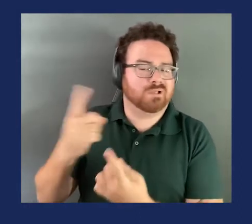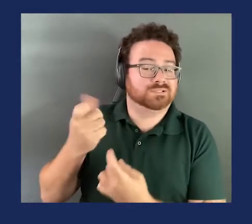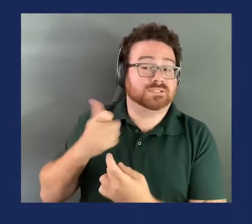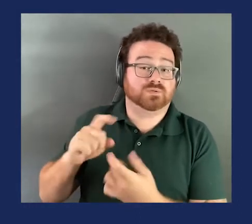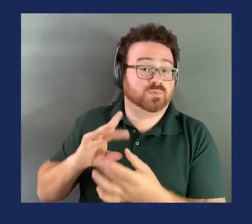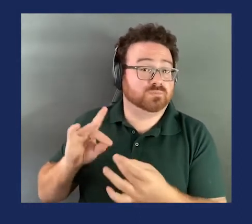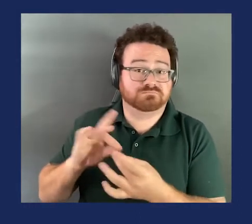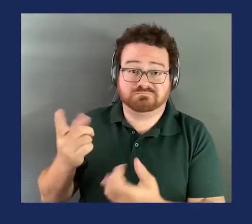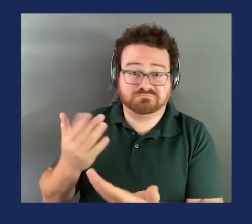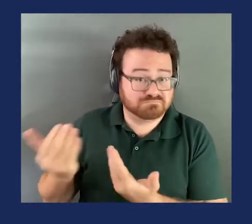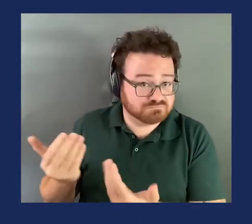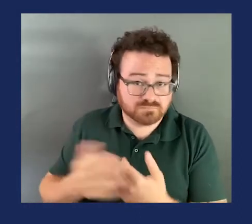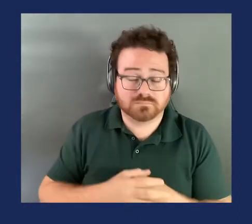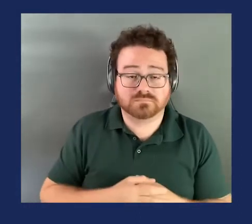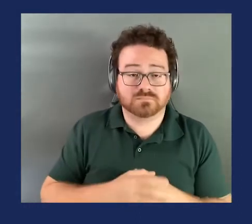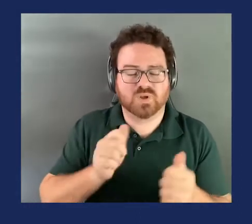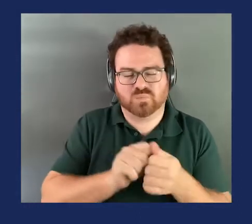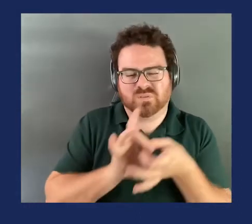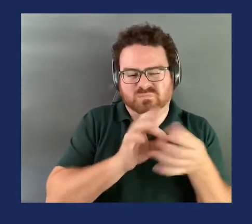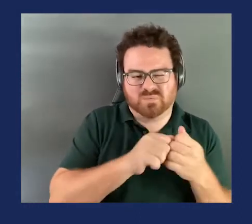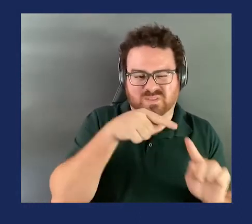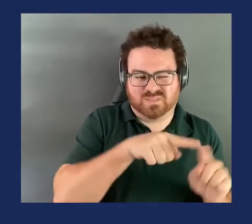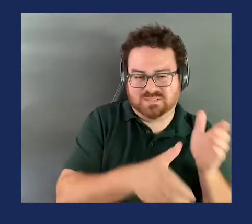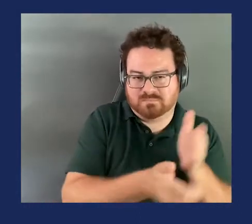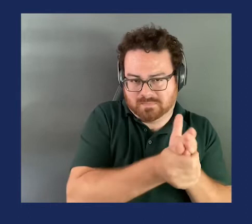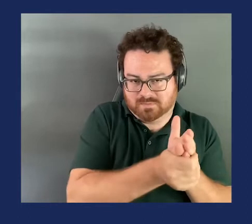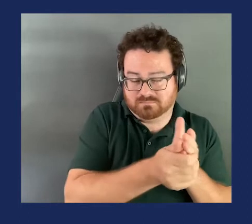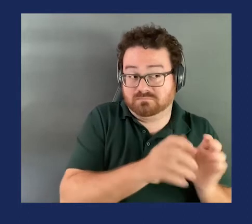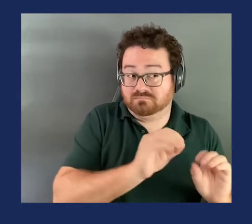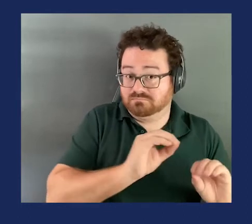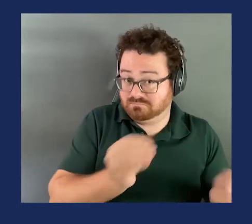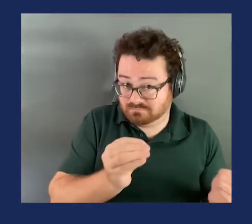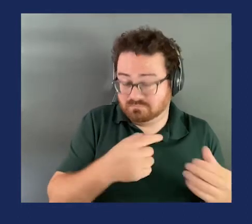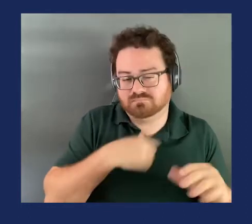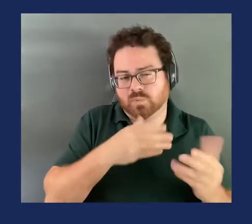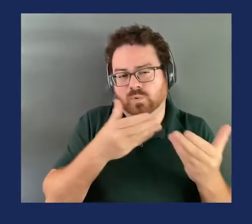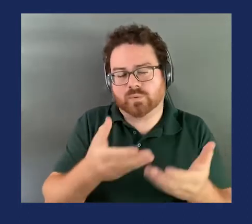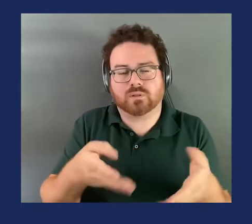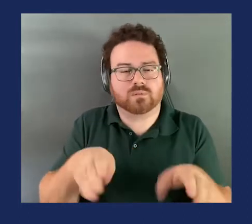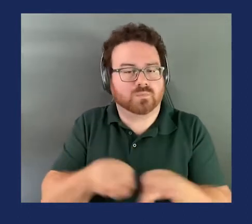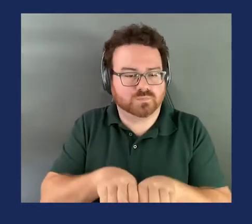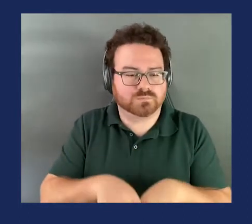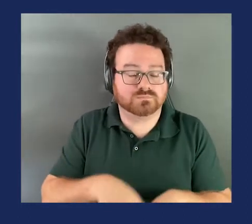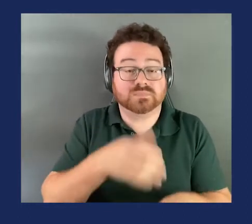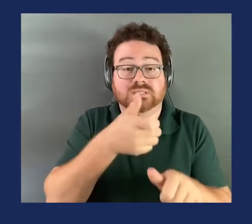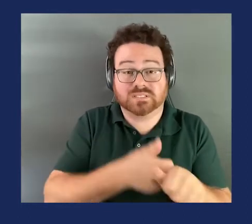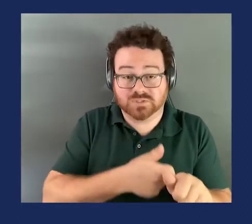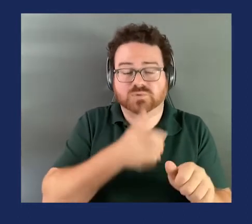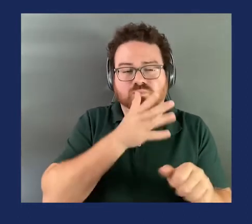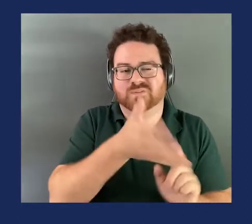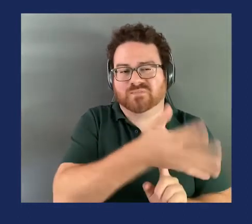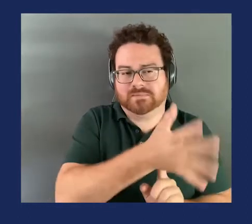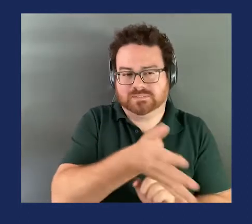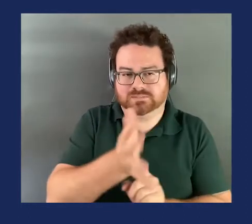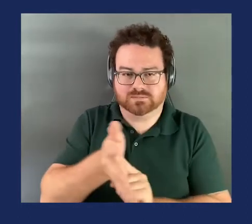comments with respect to the amendment. Then I will provide myself an opportunity to close. Each commissioners will have five minutes per round and multiple